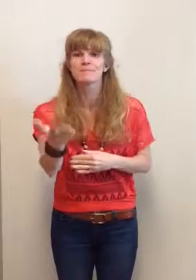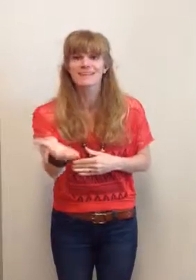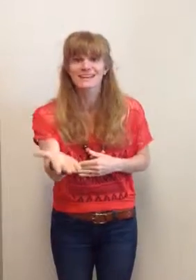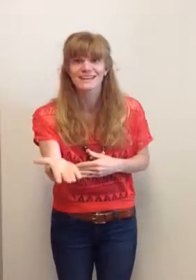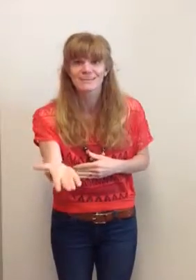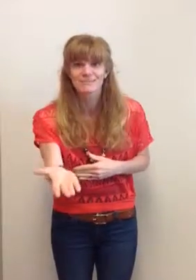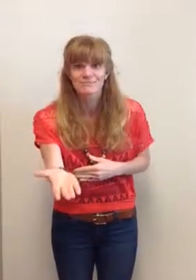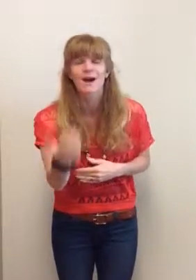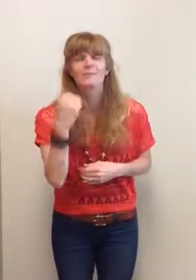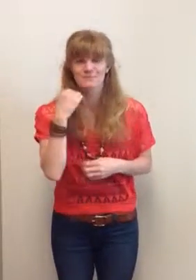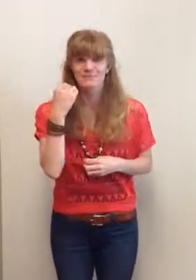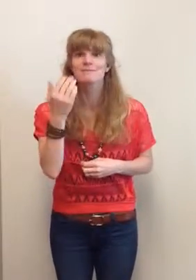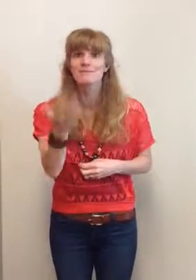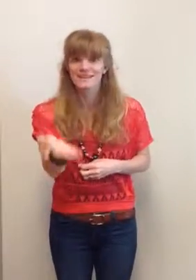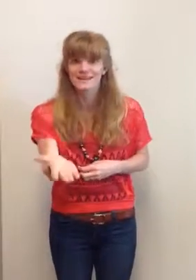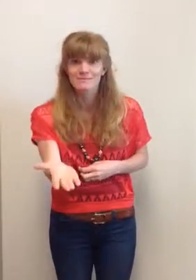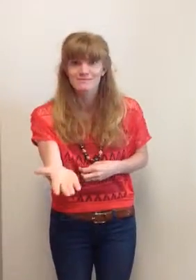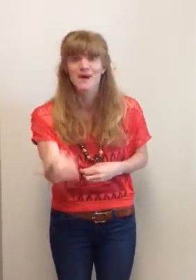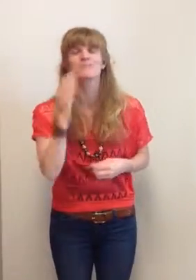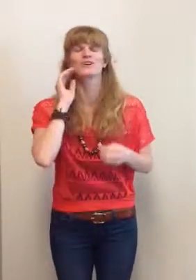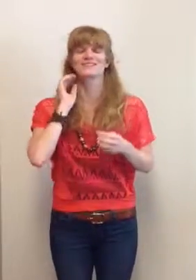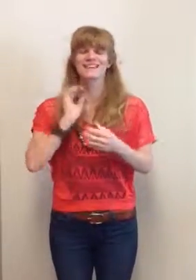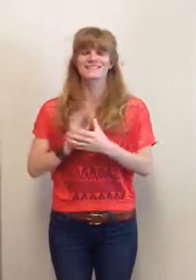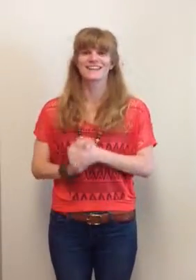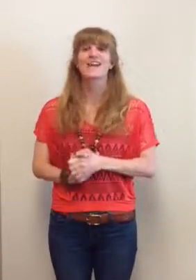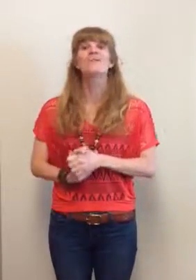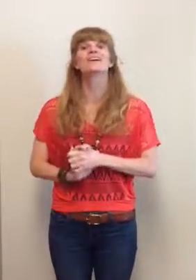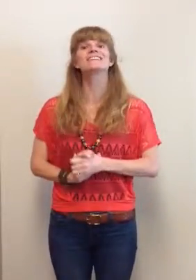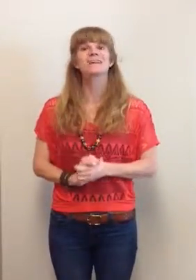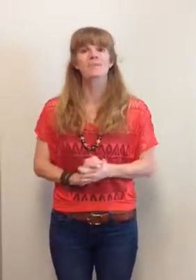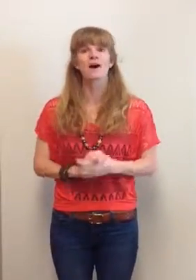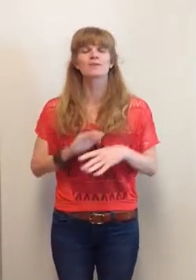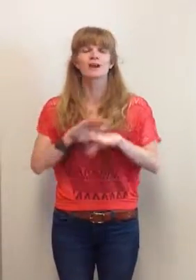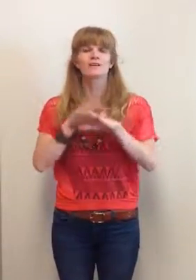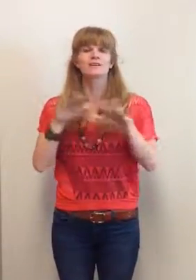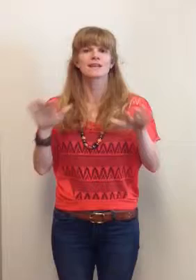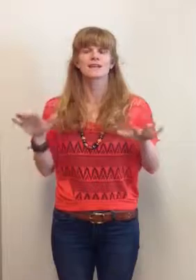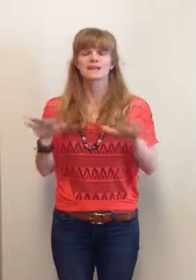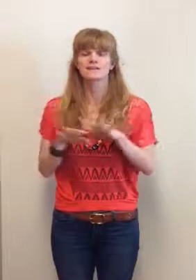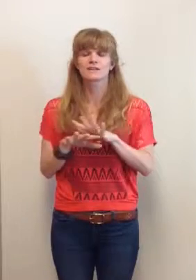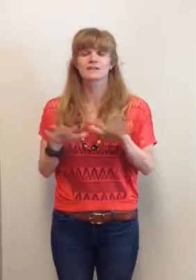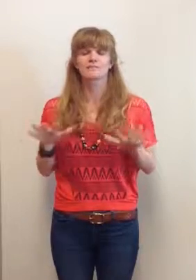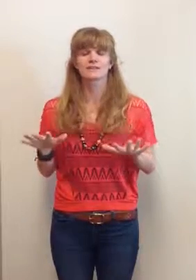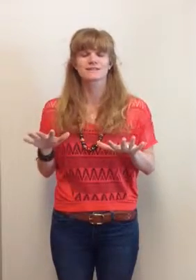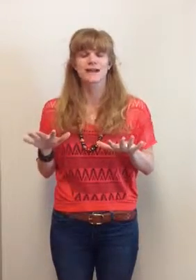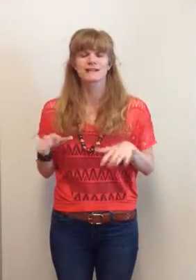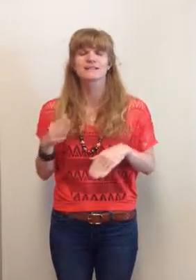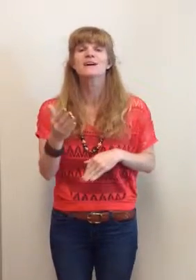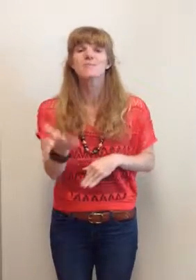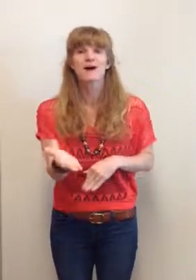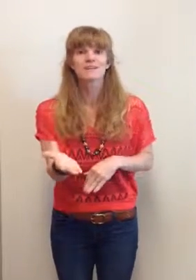Bibbidi Bop. Bibbidi Bibbidi Bop. Perfect, excellent. When I say Bop, you're not going to say anything. It's going to be completely silent. Bop.